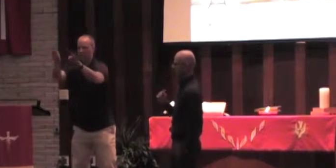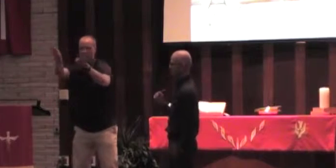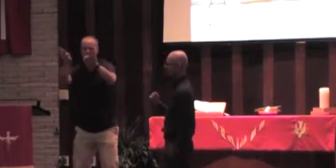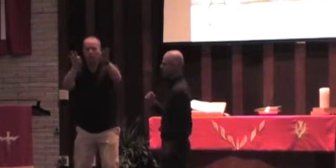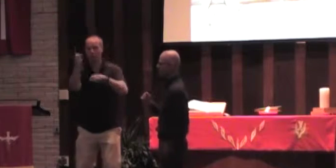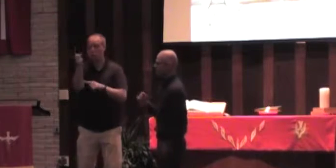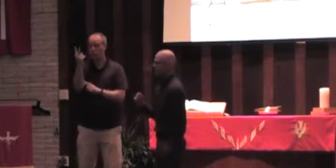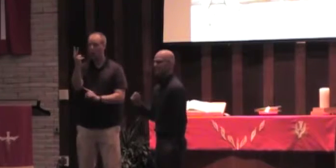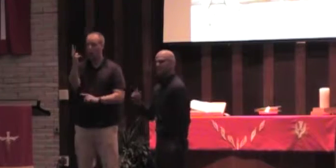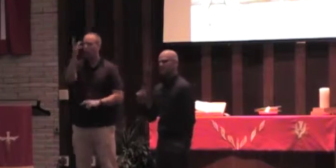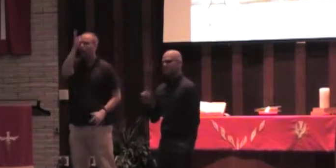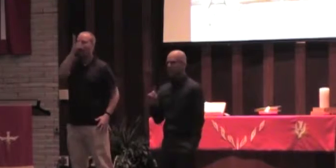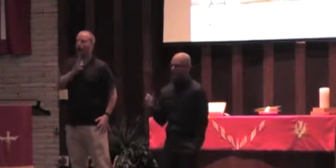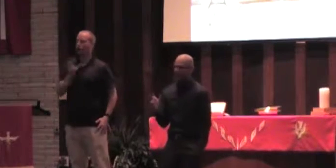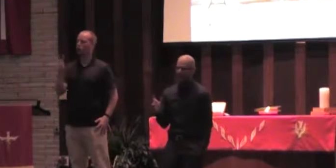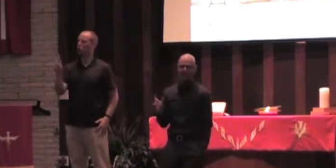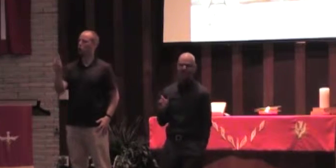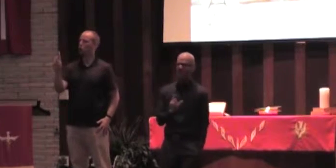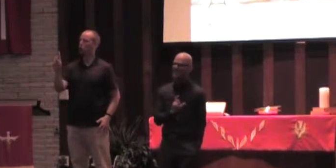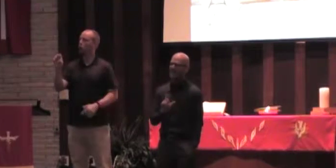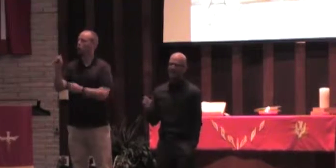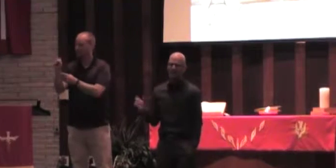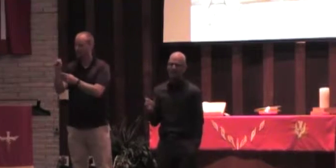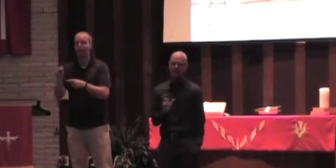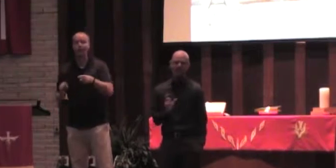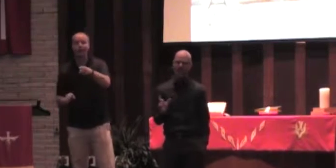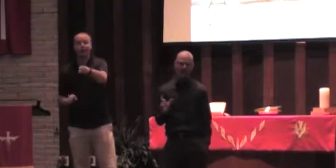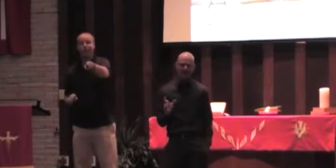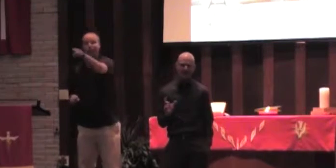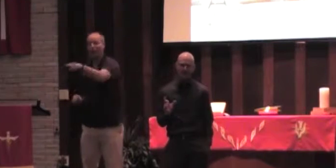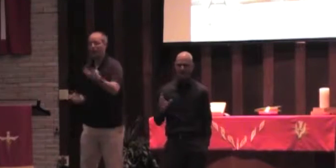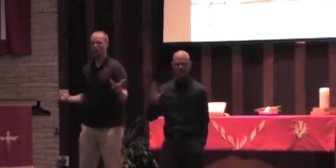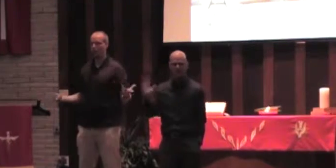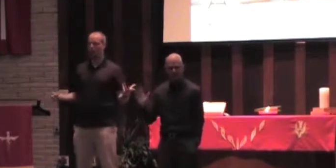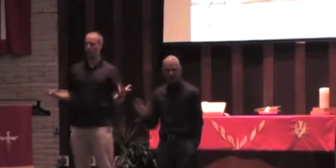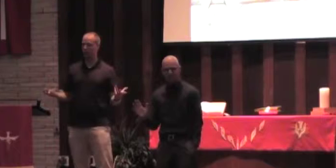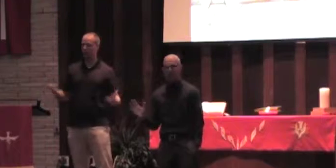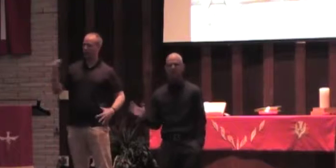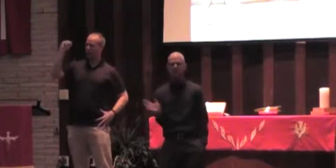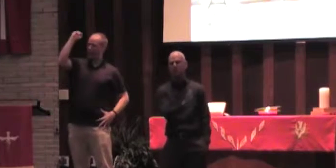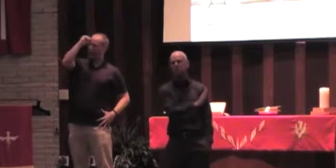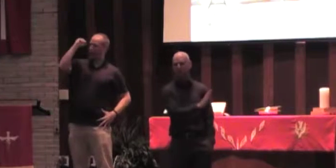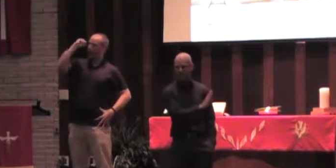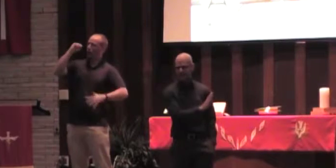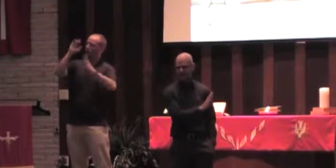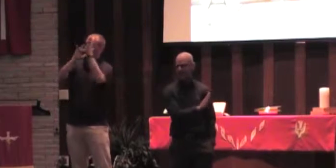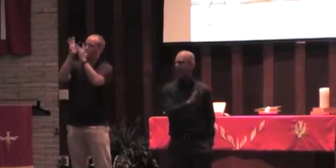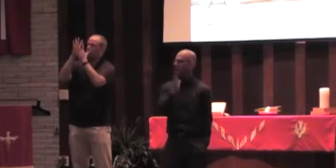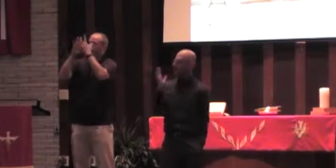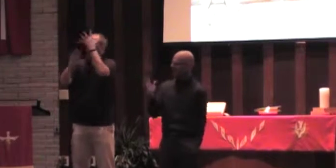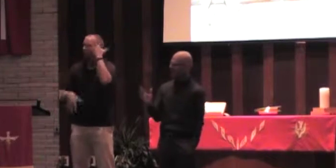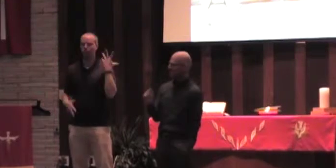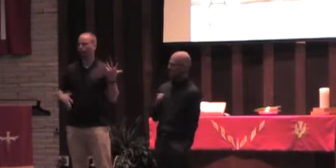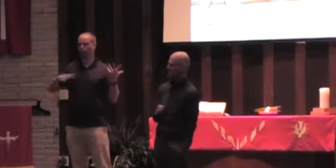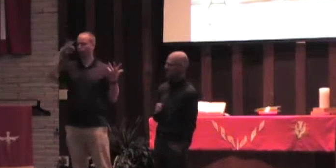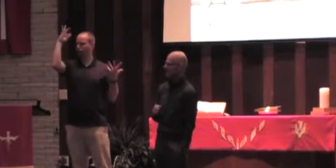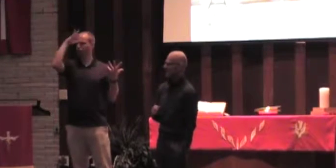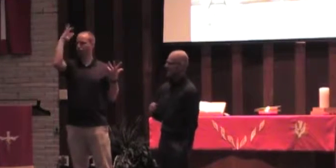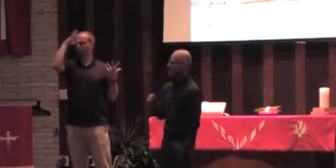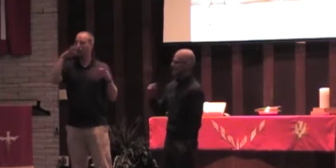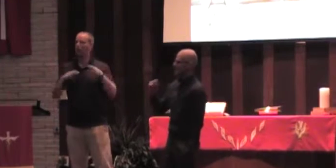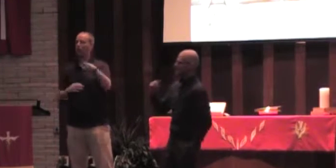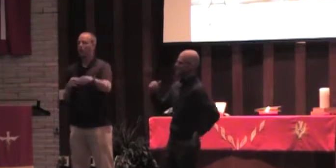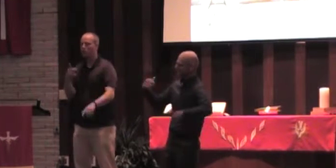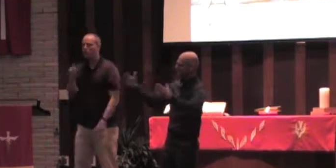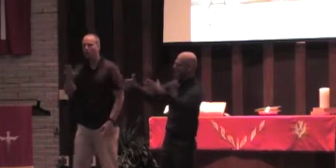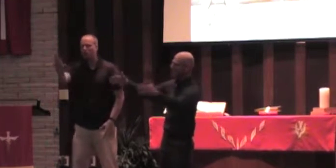12 guys who really, honestly, they didn't have very good theology. Their theology was a little jacked up, but Paul comes in,